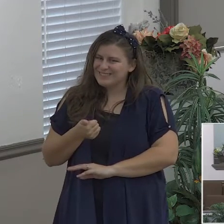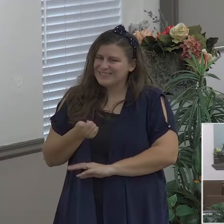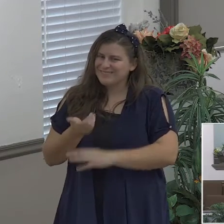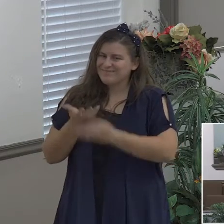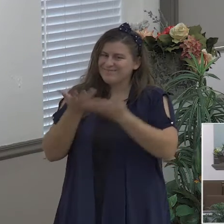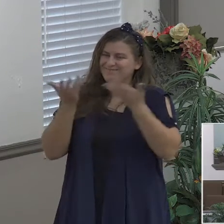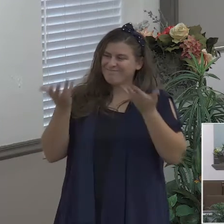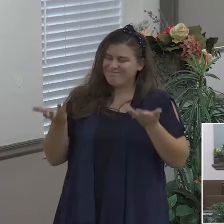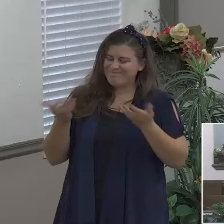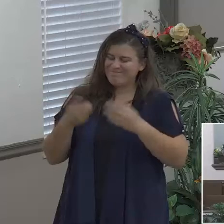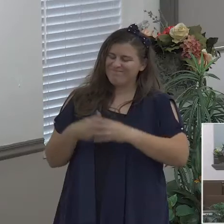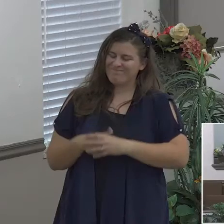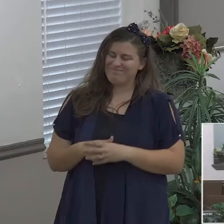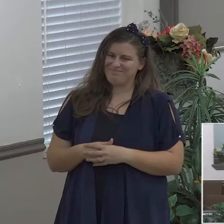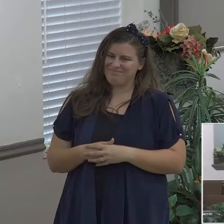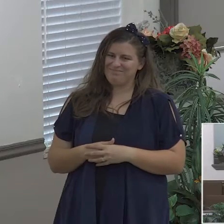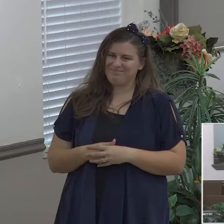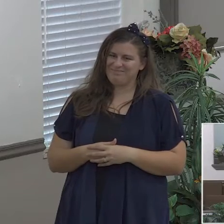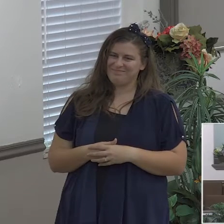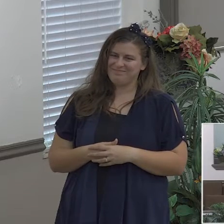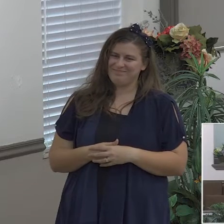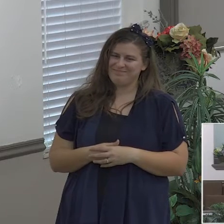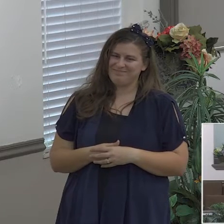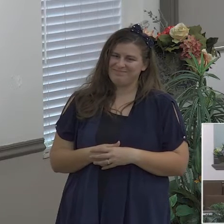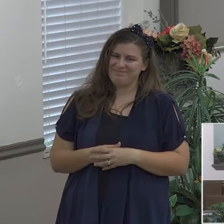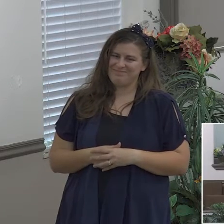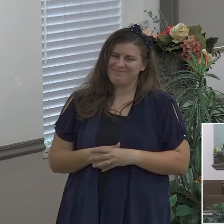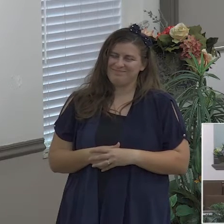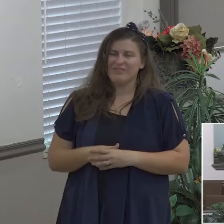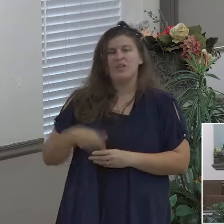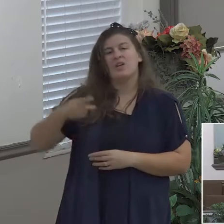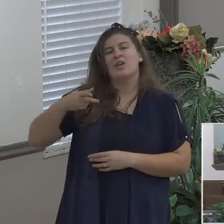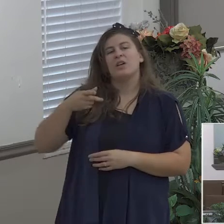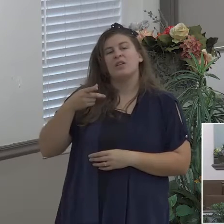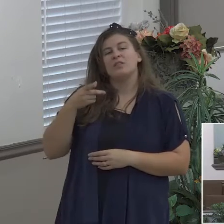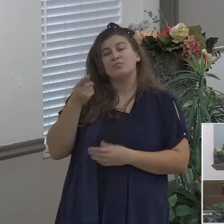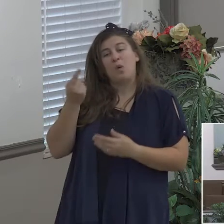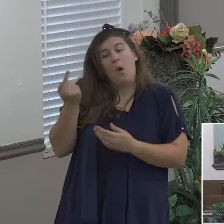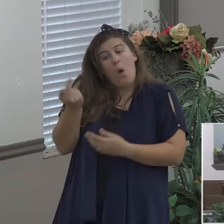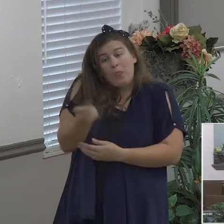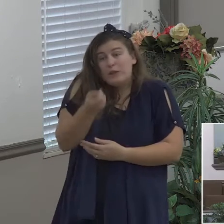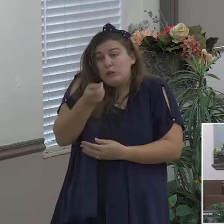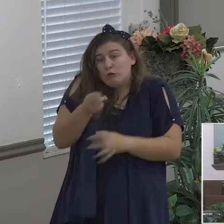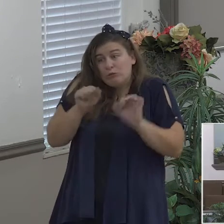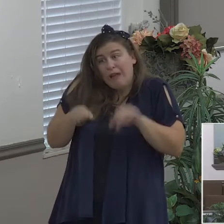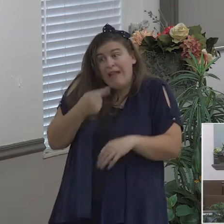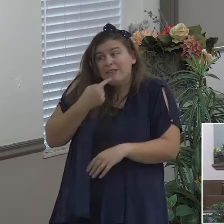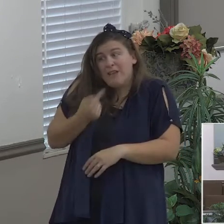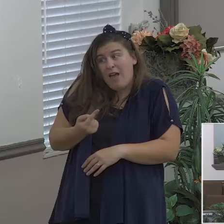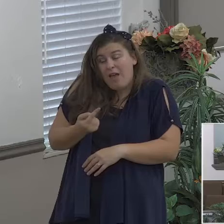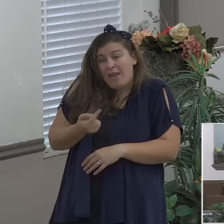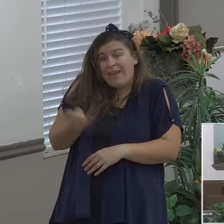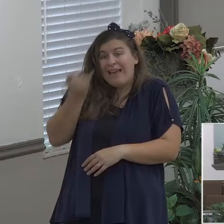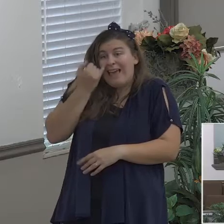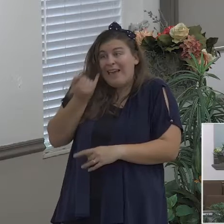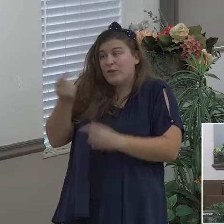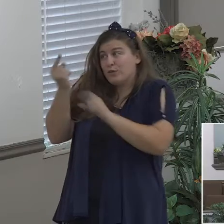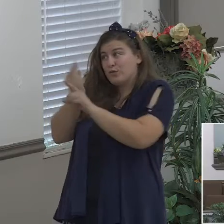we you only you know only I know what's going on with me God knows too